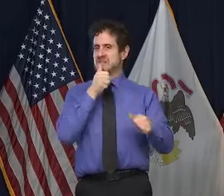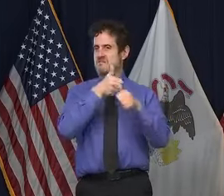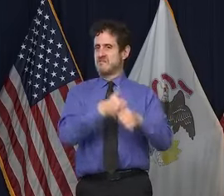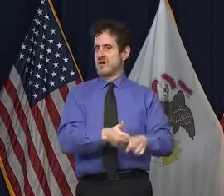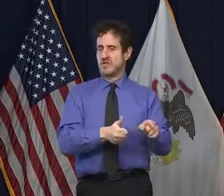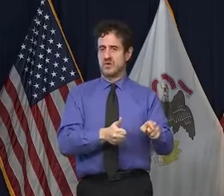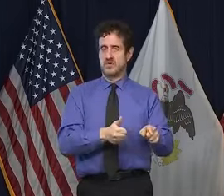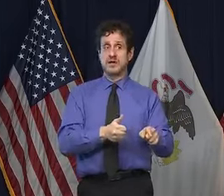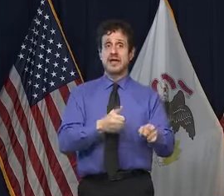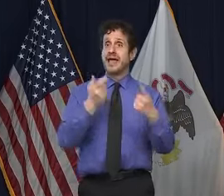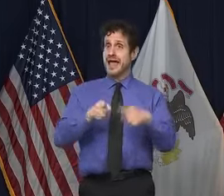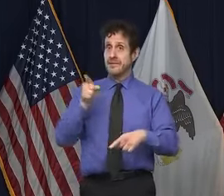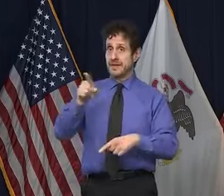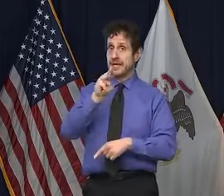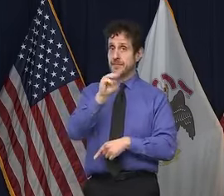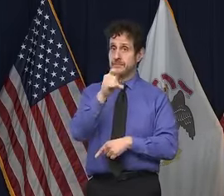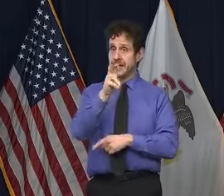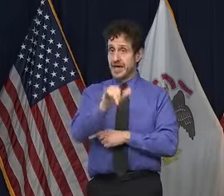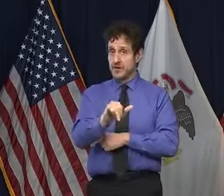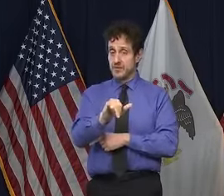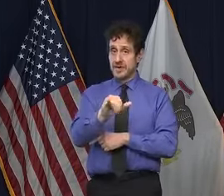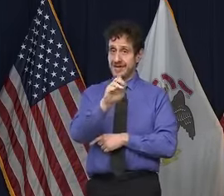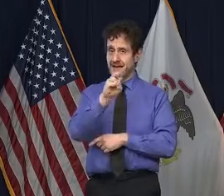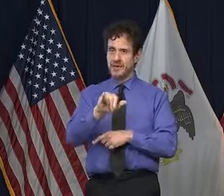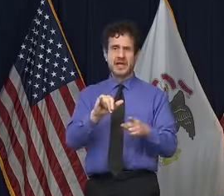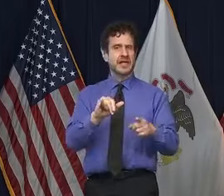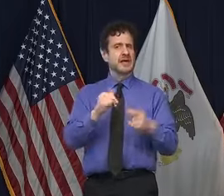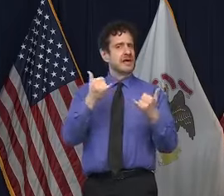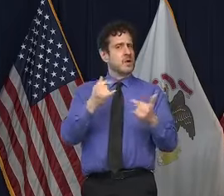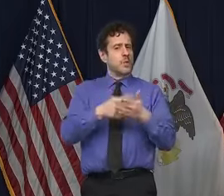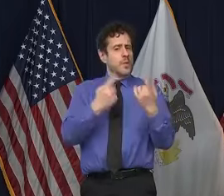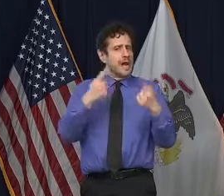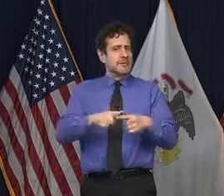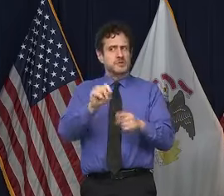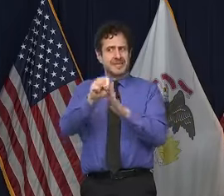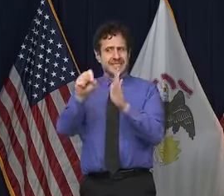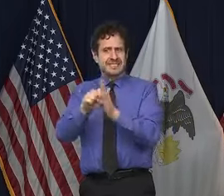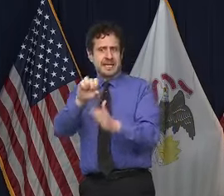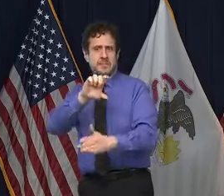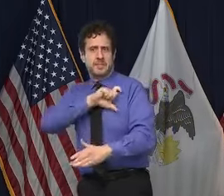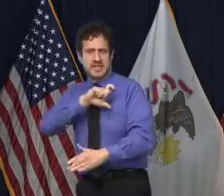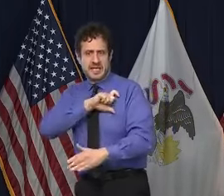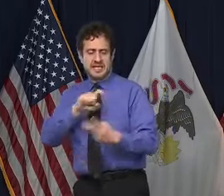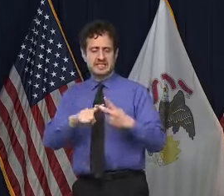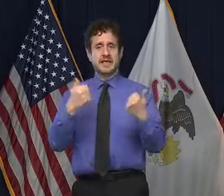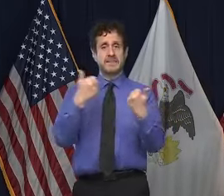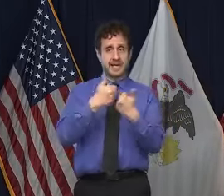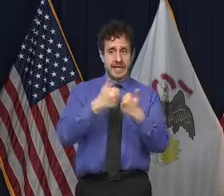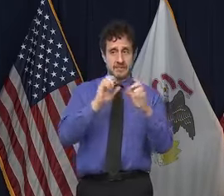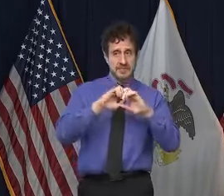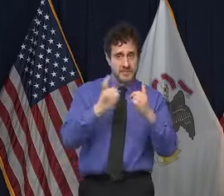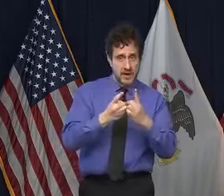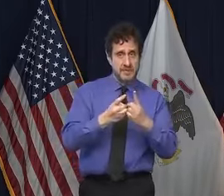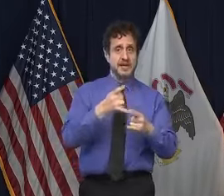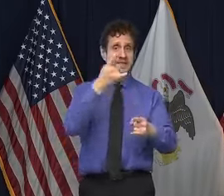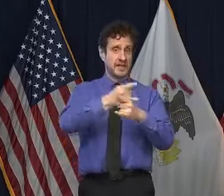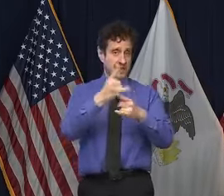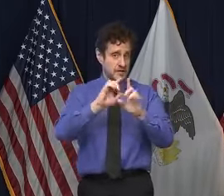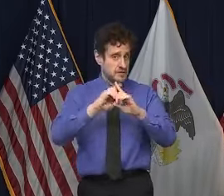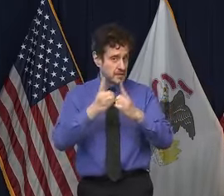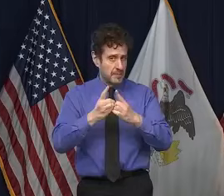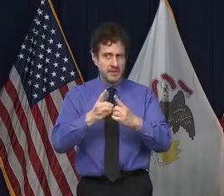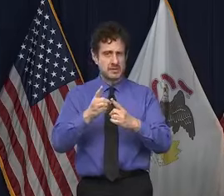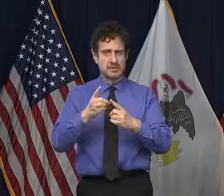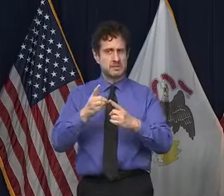enforcement by state operators like the state police, gaming, liquor, to ensure compliance? Yes, of course, but